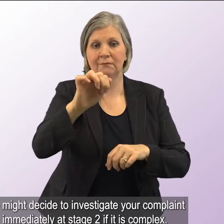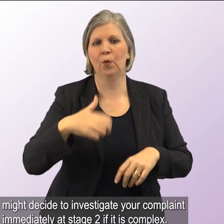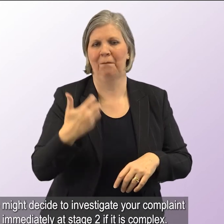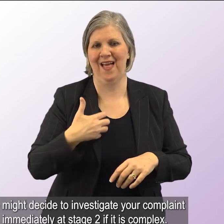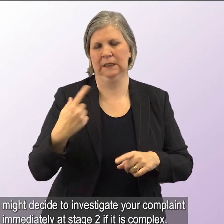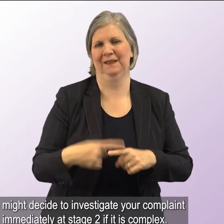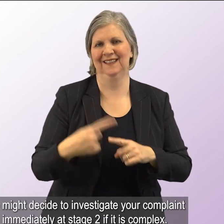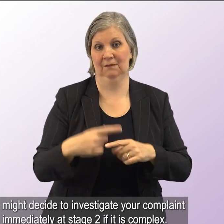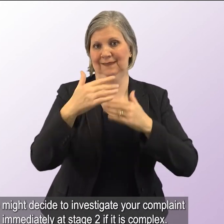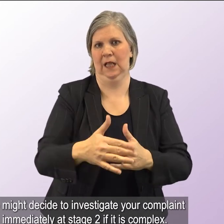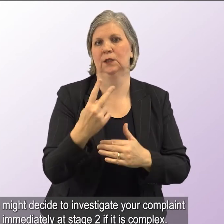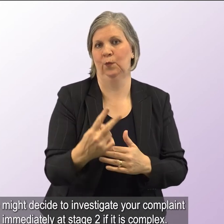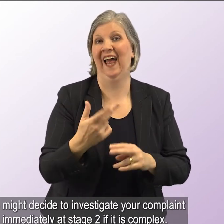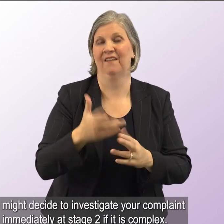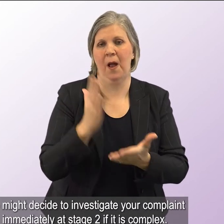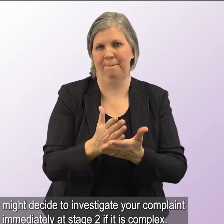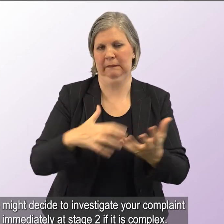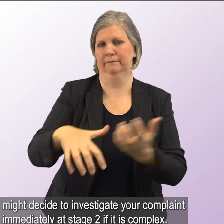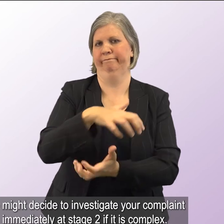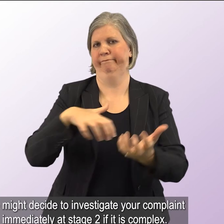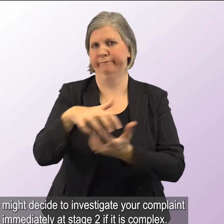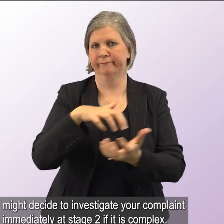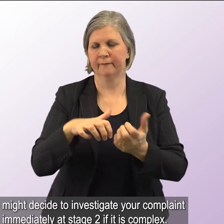investigate your complaint immediately at Stage 2 if it is complex.